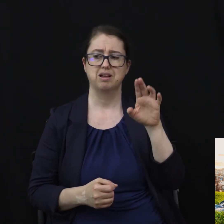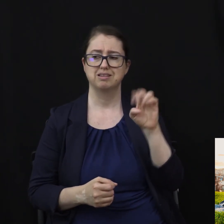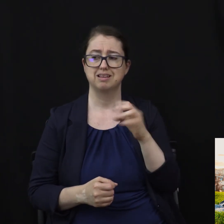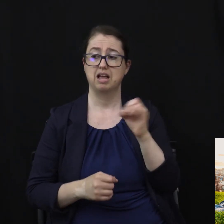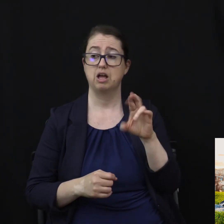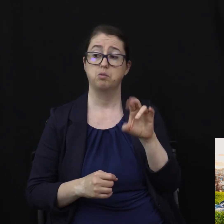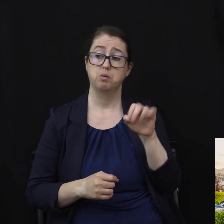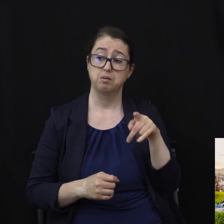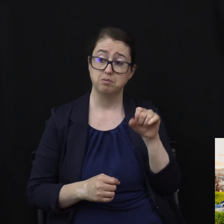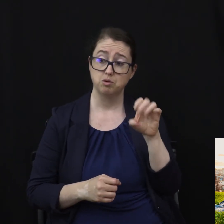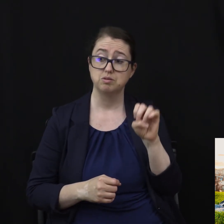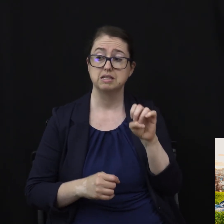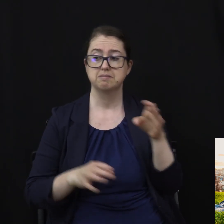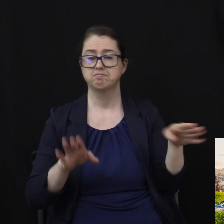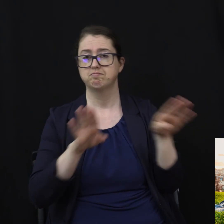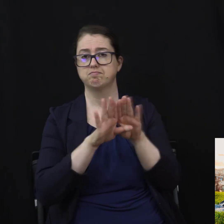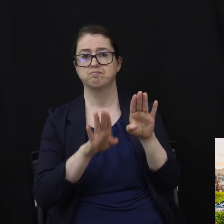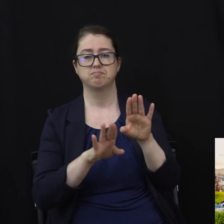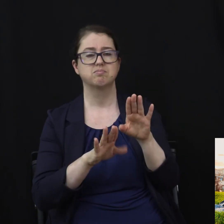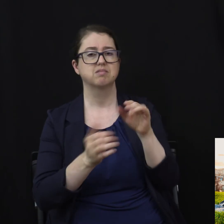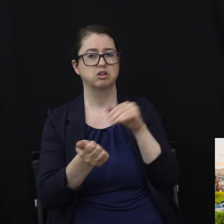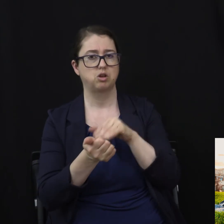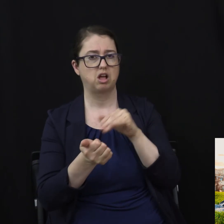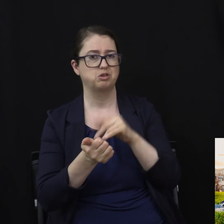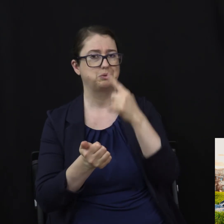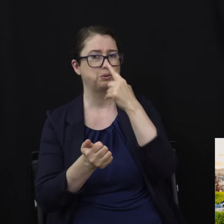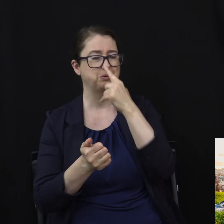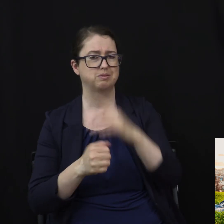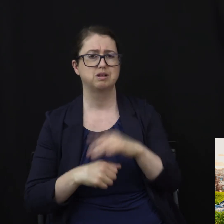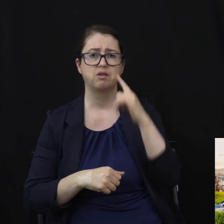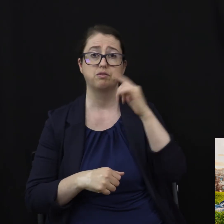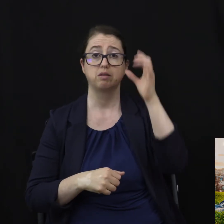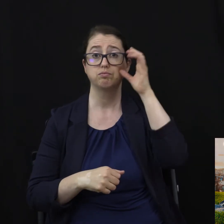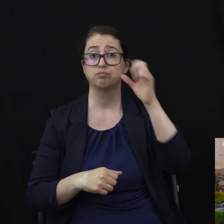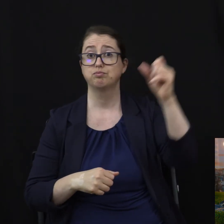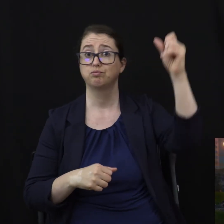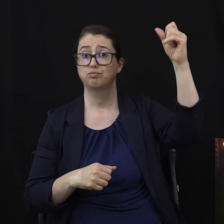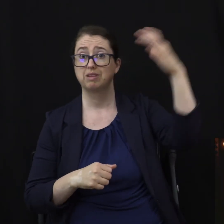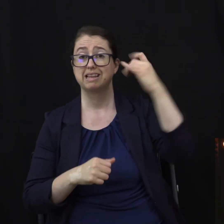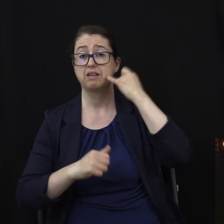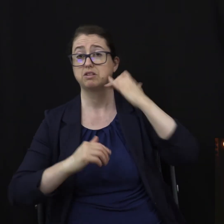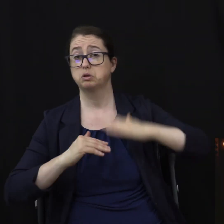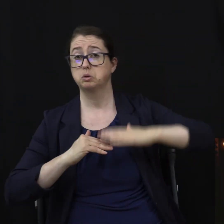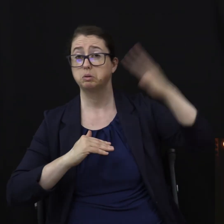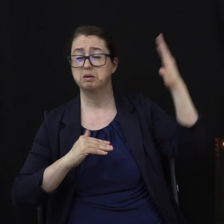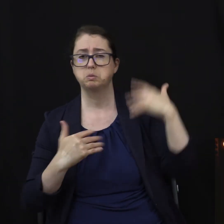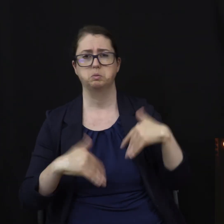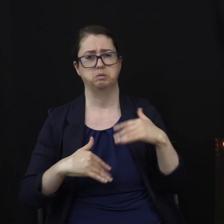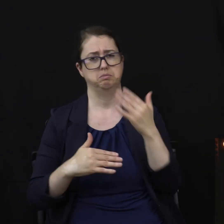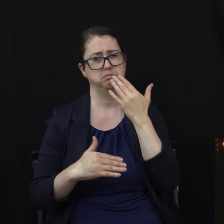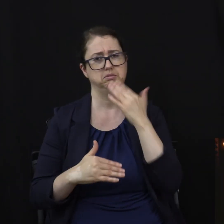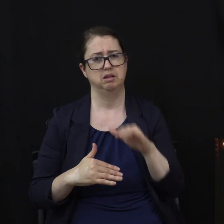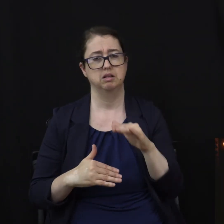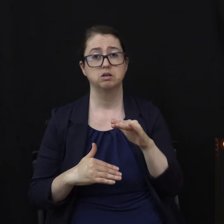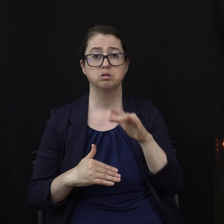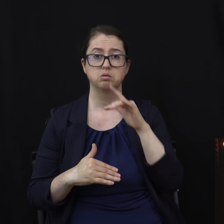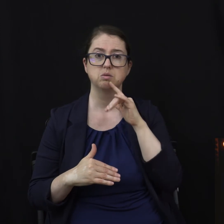anything is bad. Take sunlight, for example. It only takes a few minutes of full exposure to get your full vitamin D.